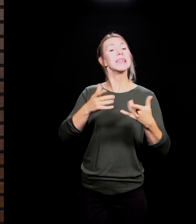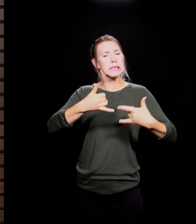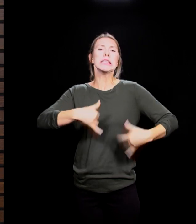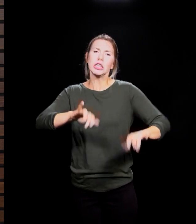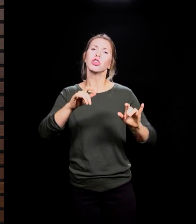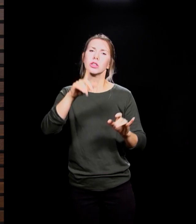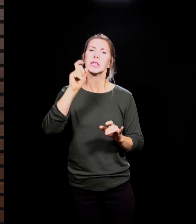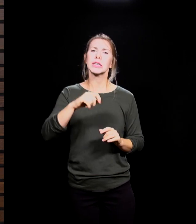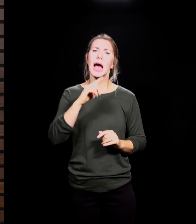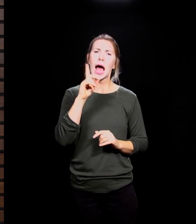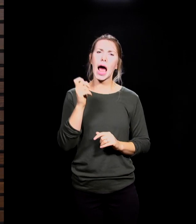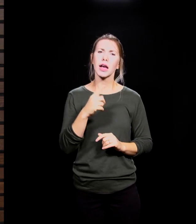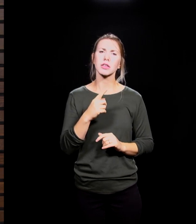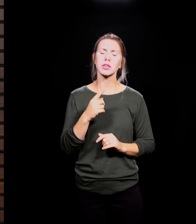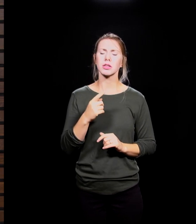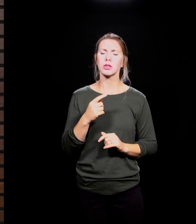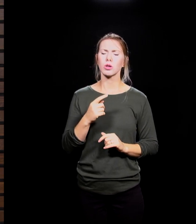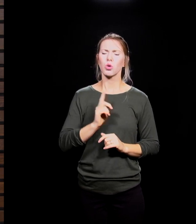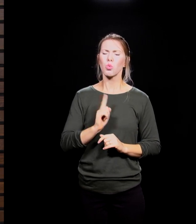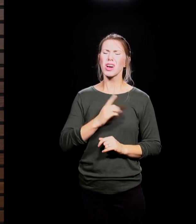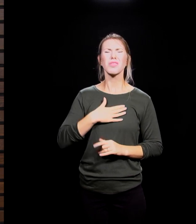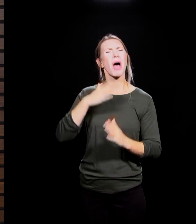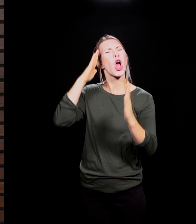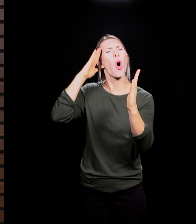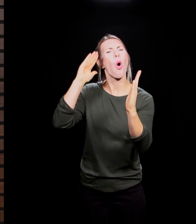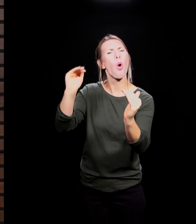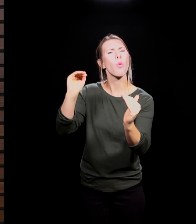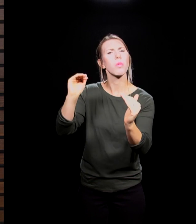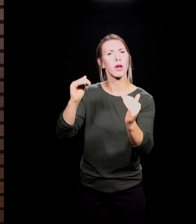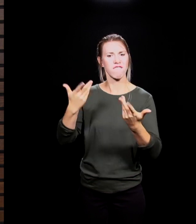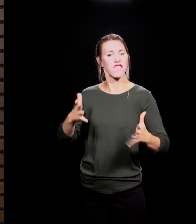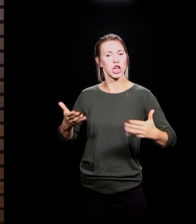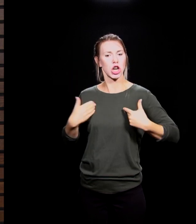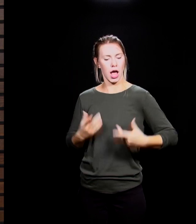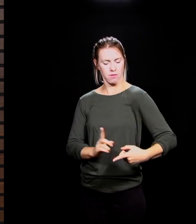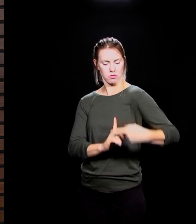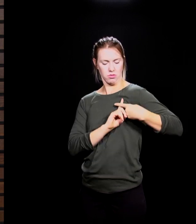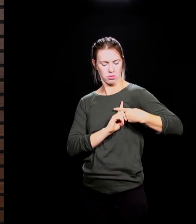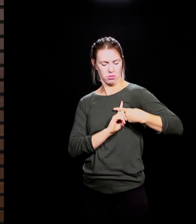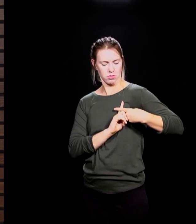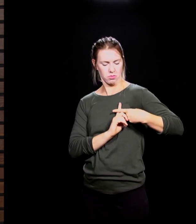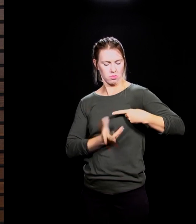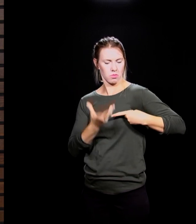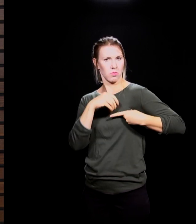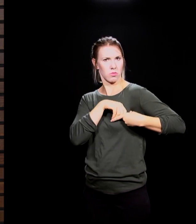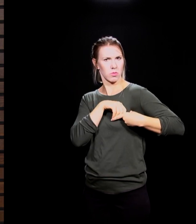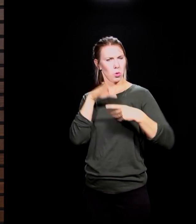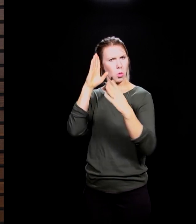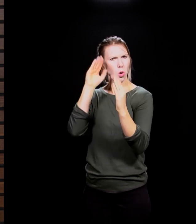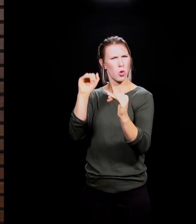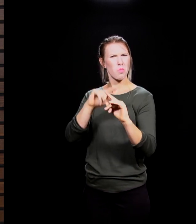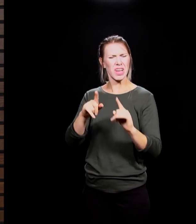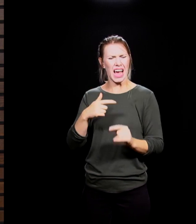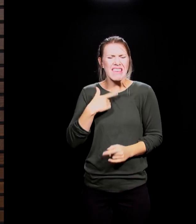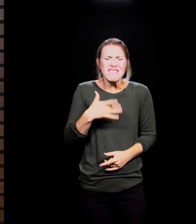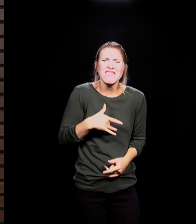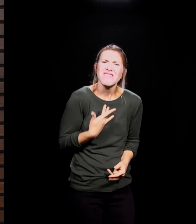hope. You see, you've received eternal hope, but are you finding yourself hopeless today? We may need to ask